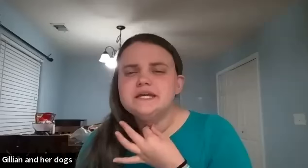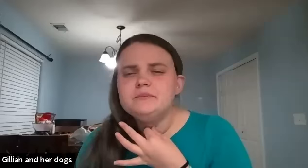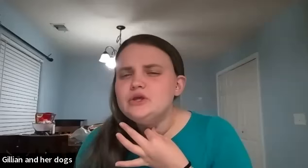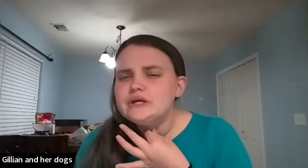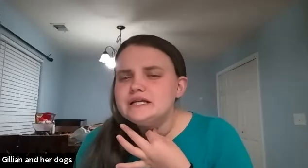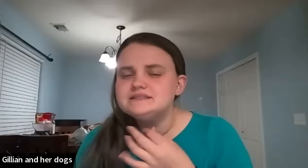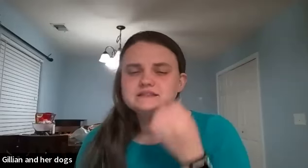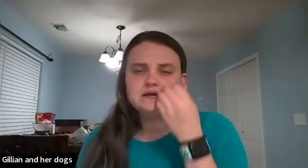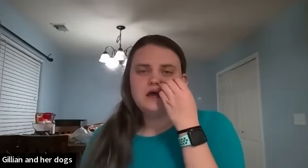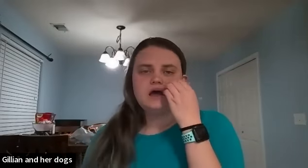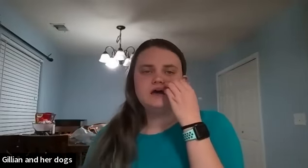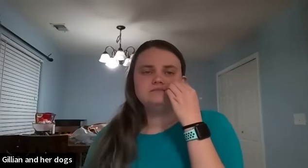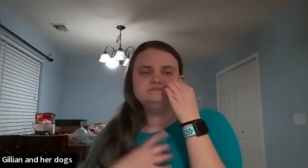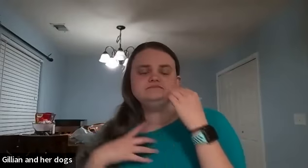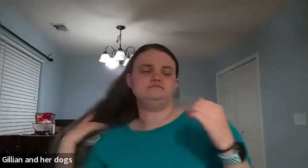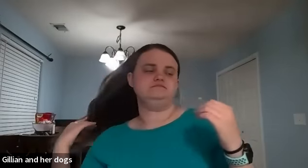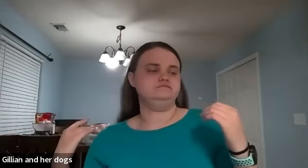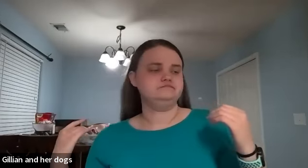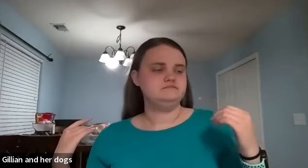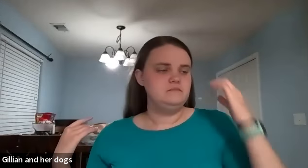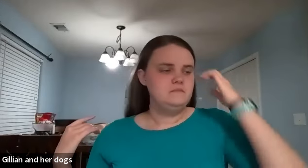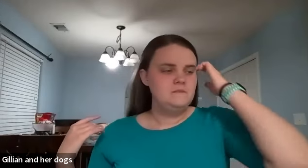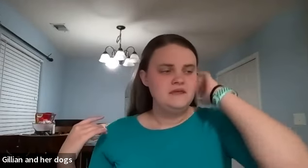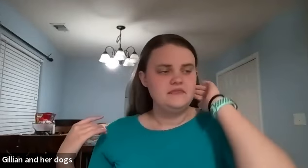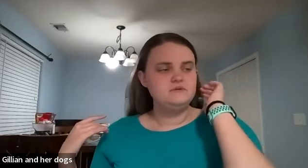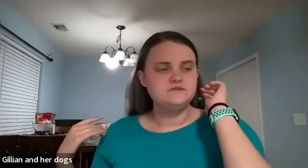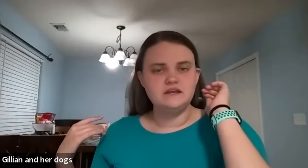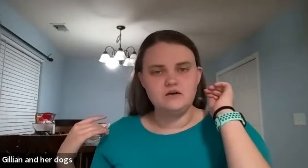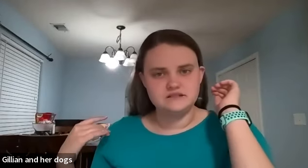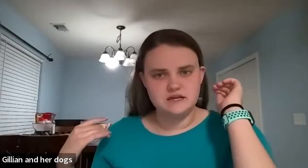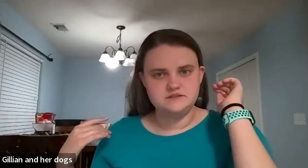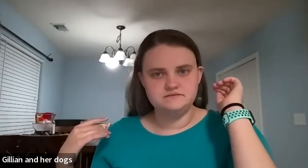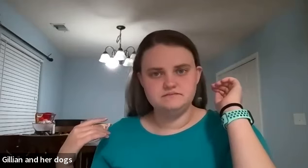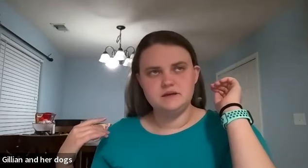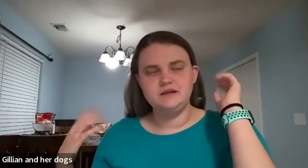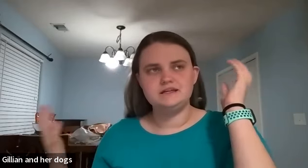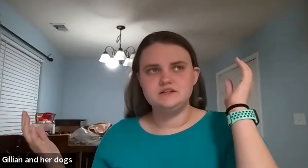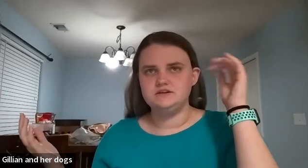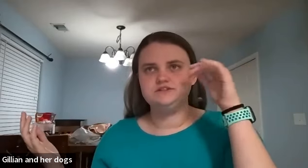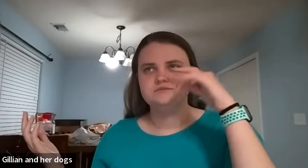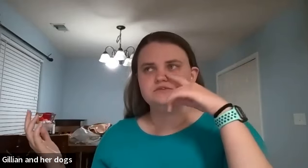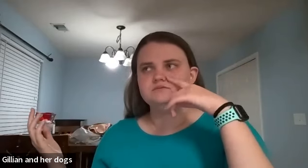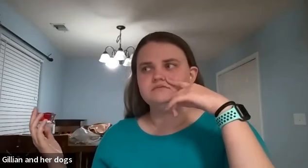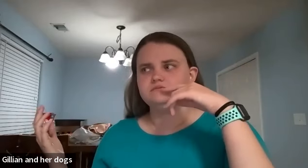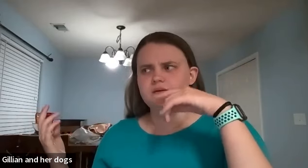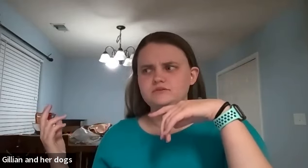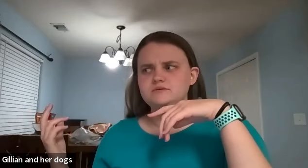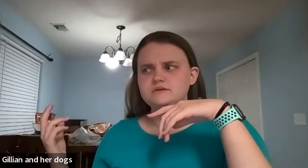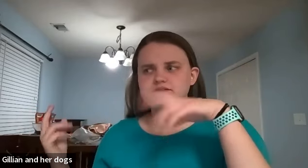i'm curious um that one's for like all the types of i mean i guess curious she's using multiple not multiple ways